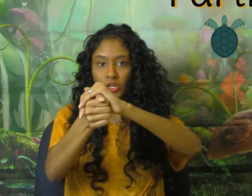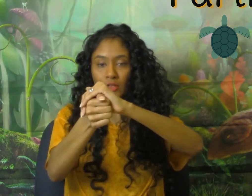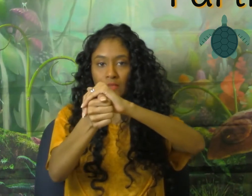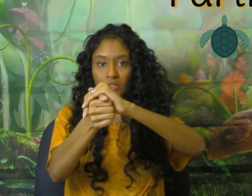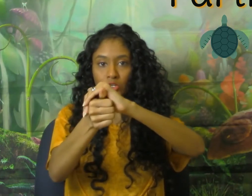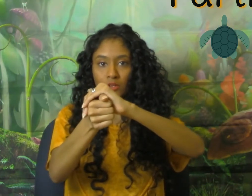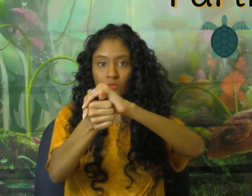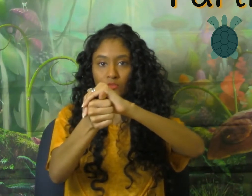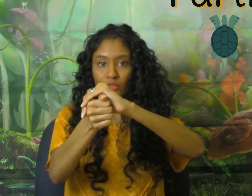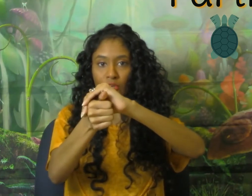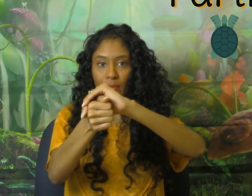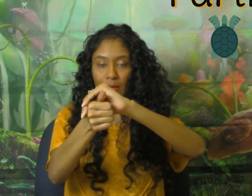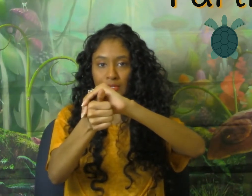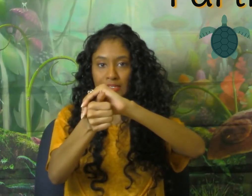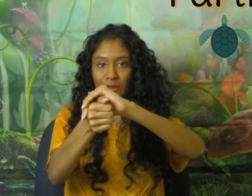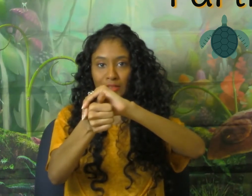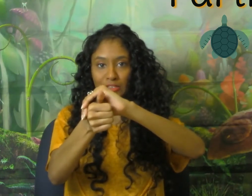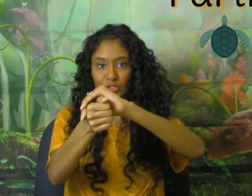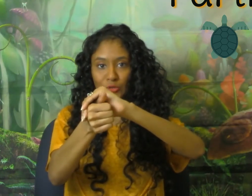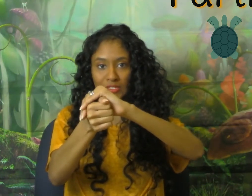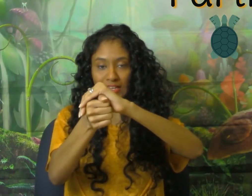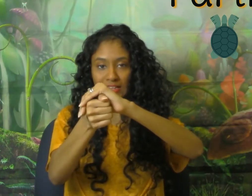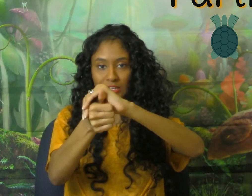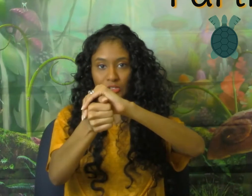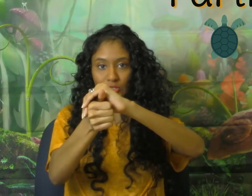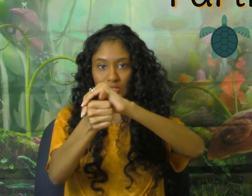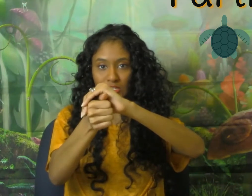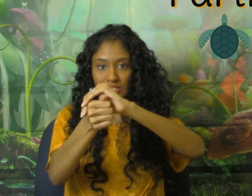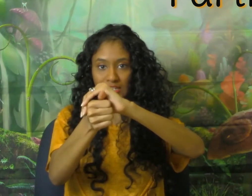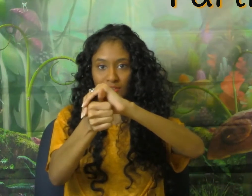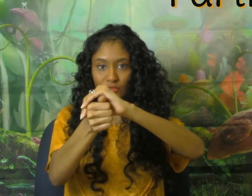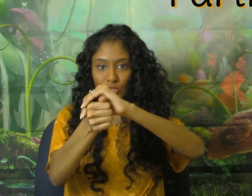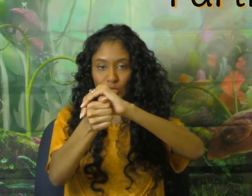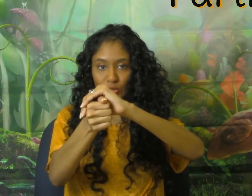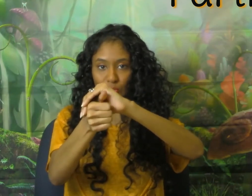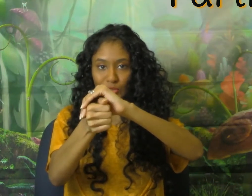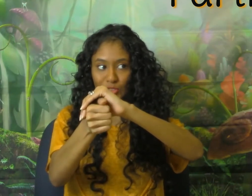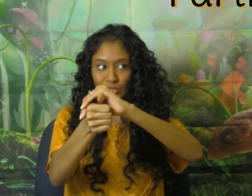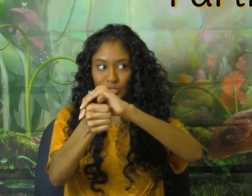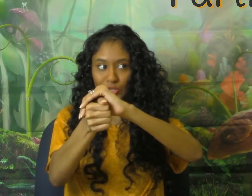and then you're going to move your thumb up and down like the turtle's head. So this is the sign for turtle. Turtle.